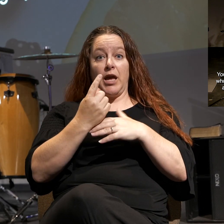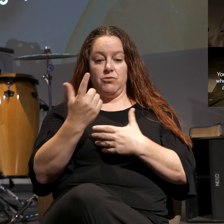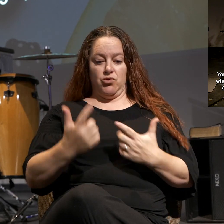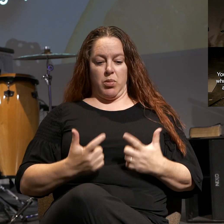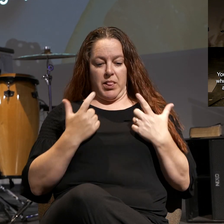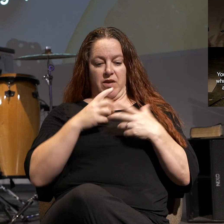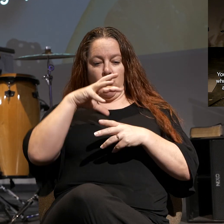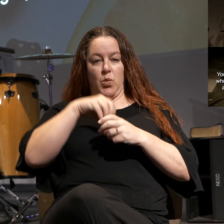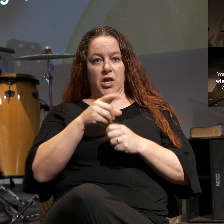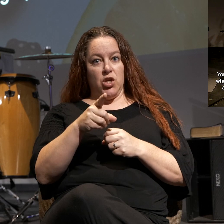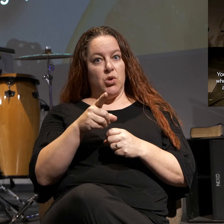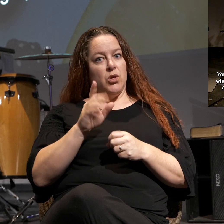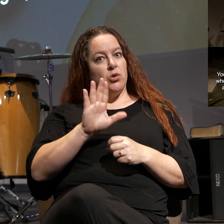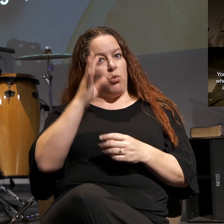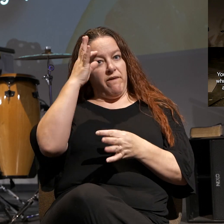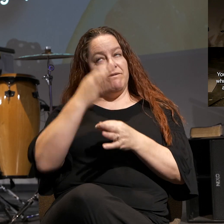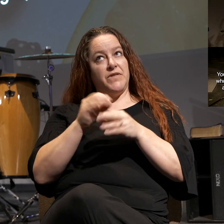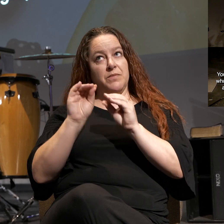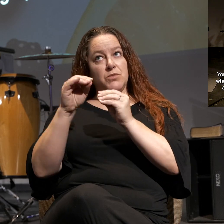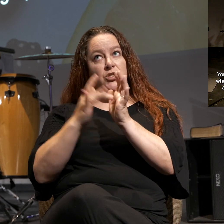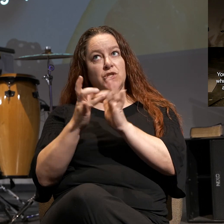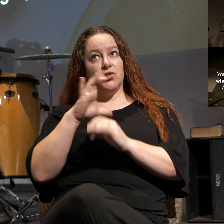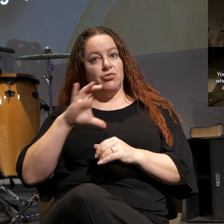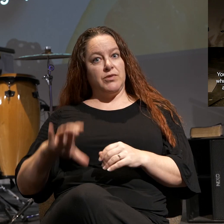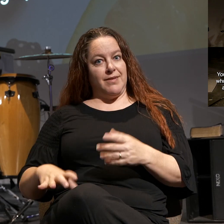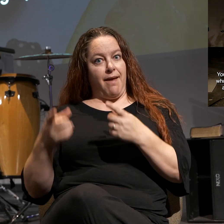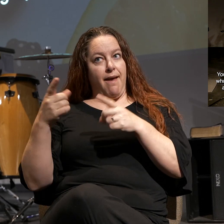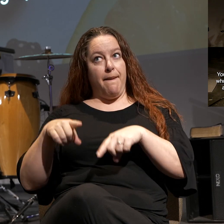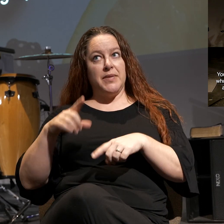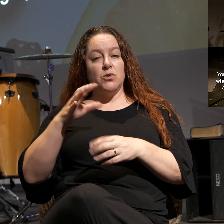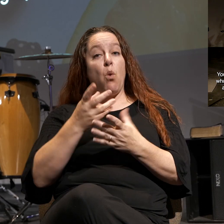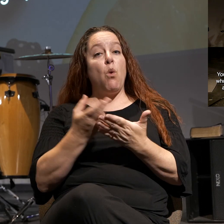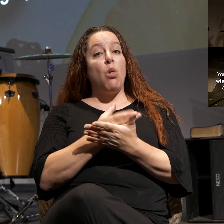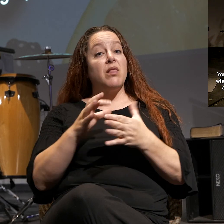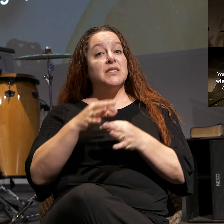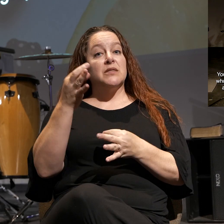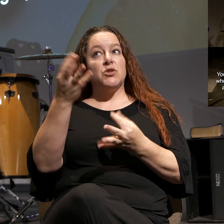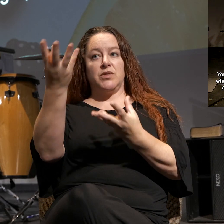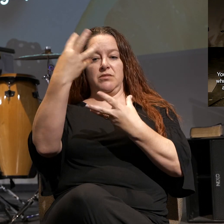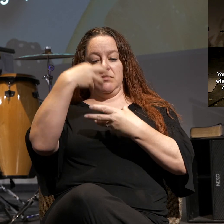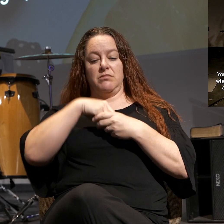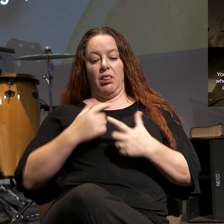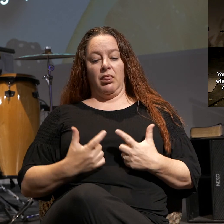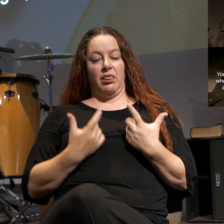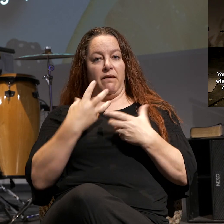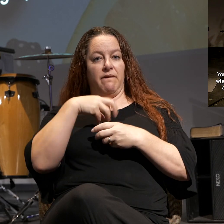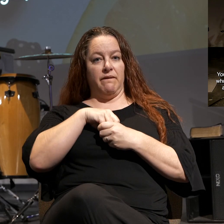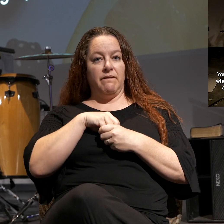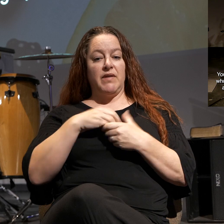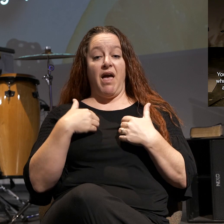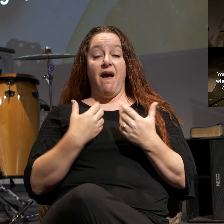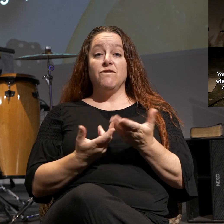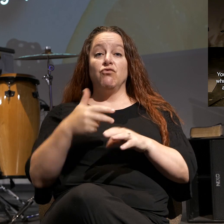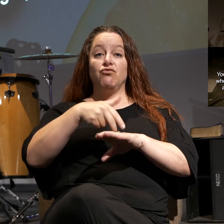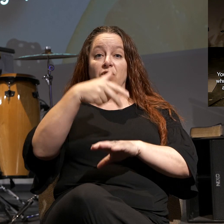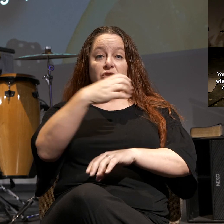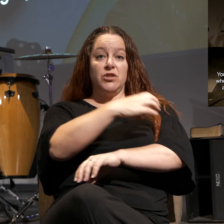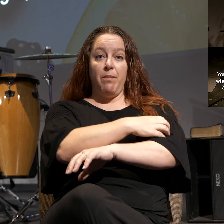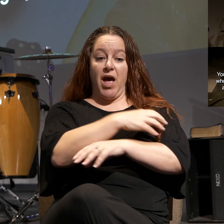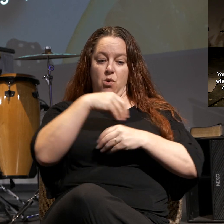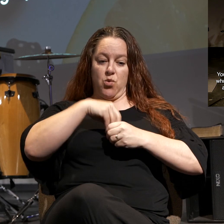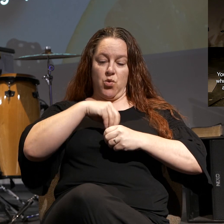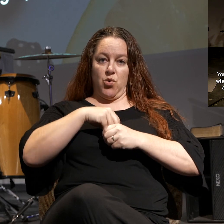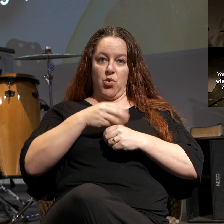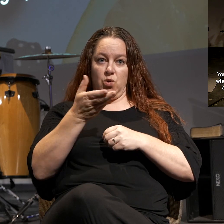you, that's what happens when you put your faith in Jesus Christ, the Holy Spirit comes to dwell within you, you have resurrection power